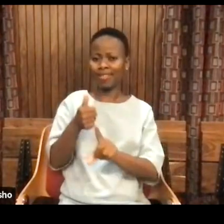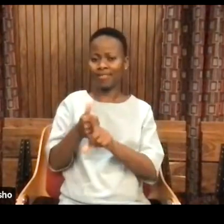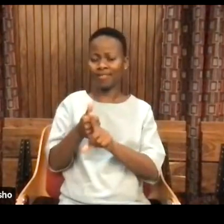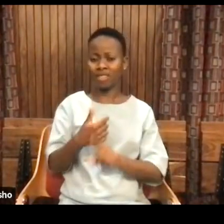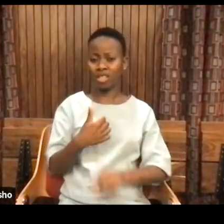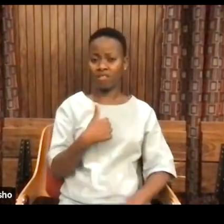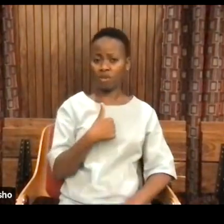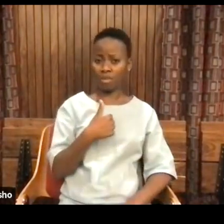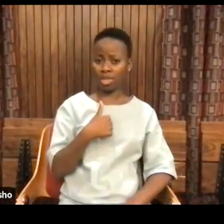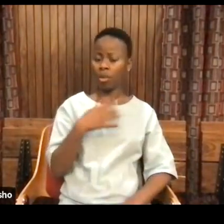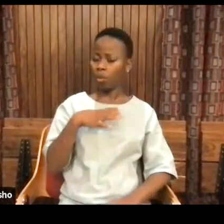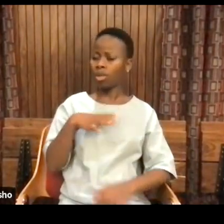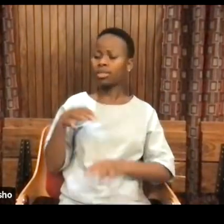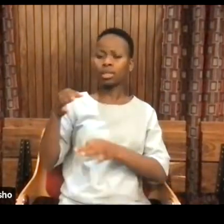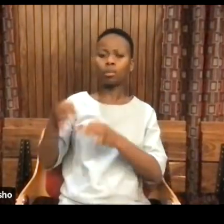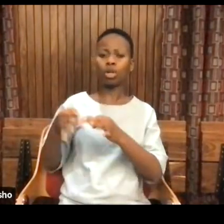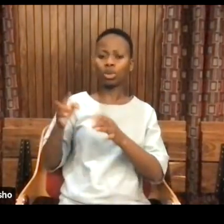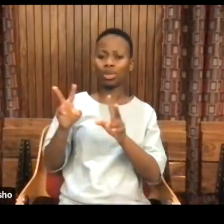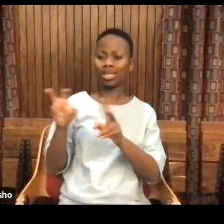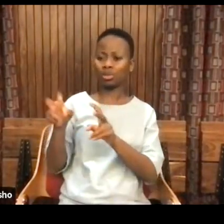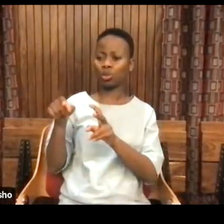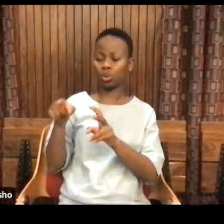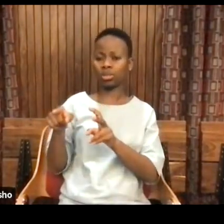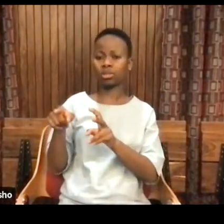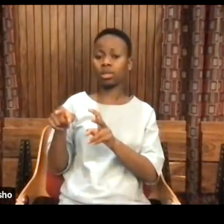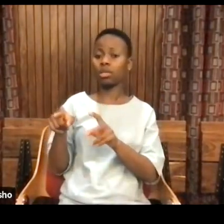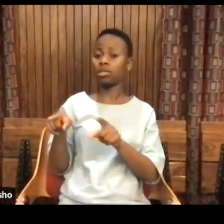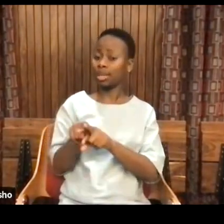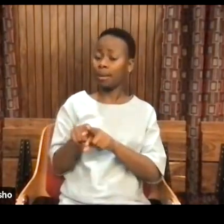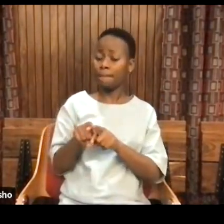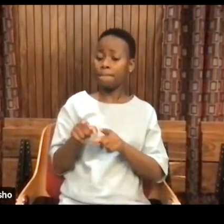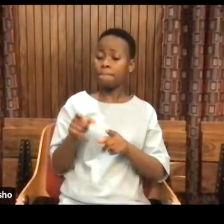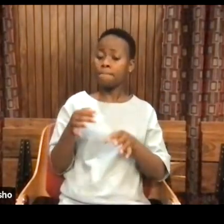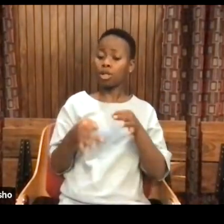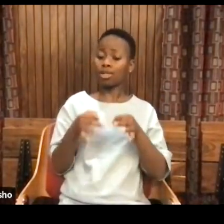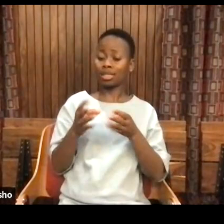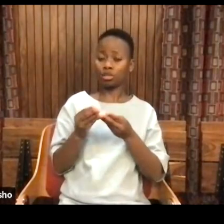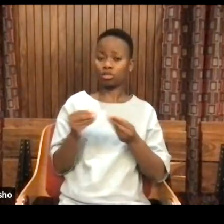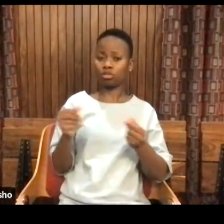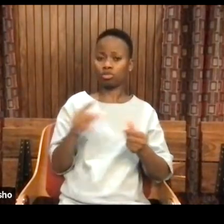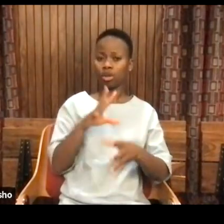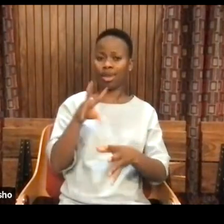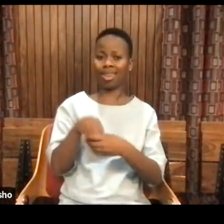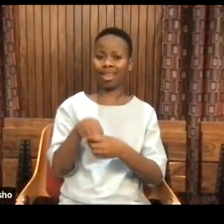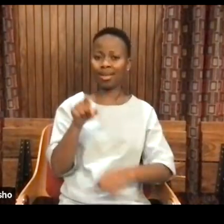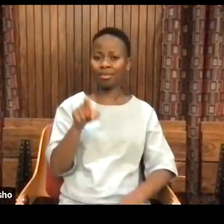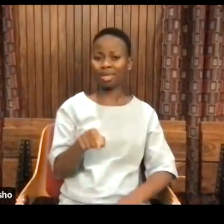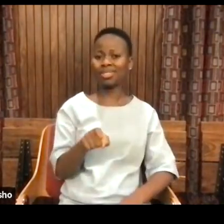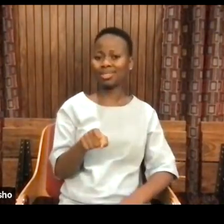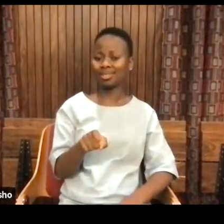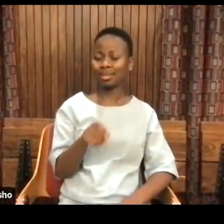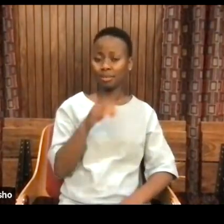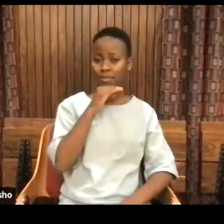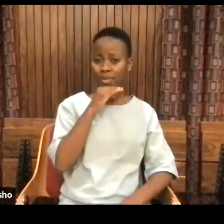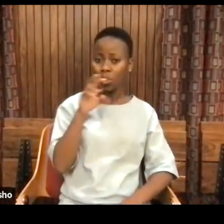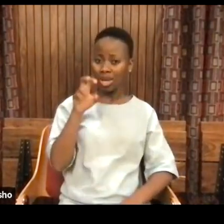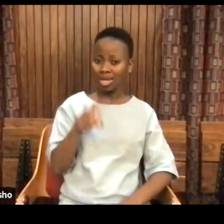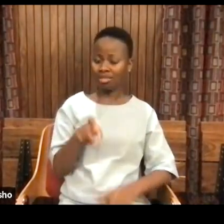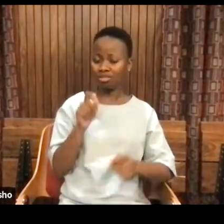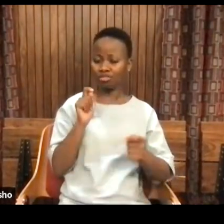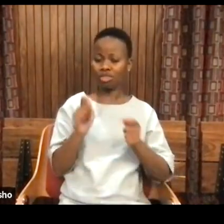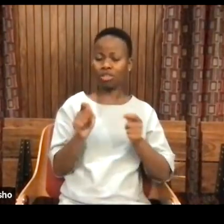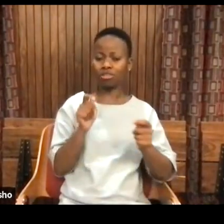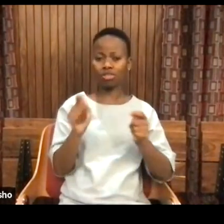political solutions to these, and political solutions require changing the game, not